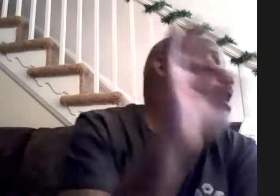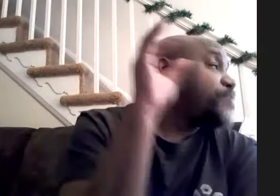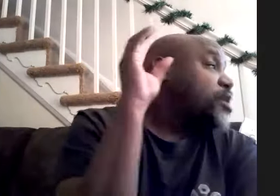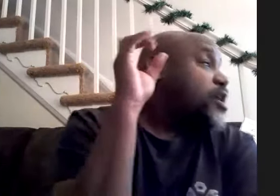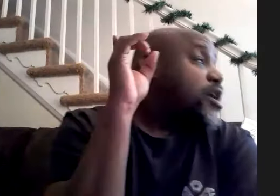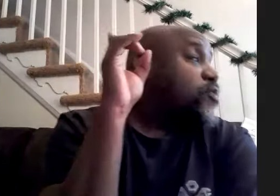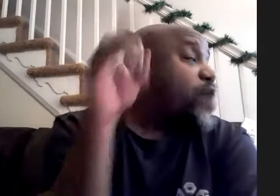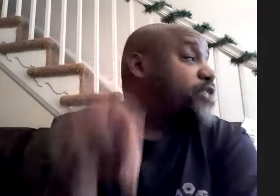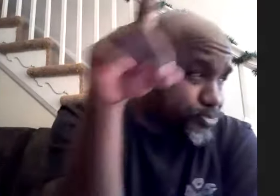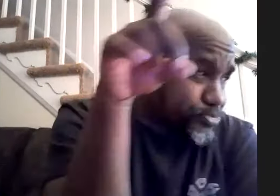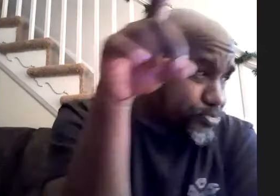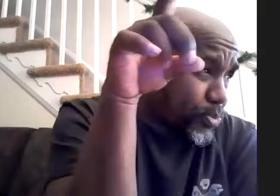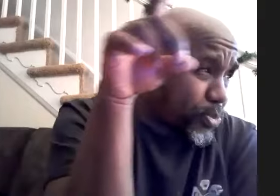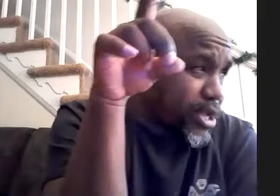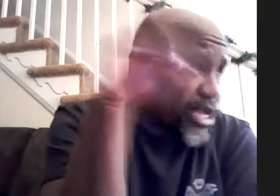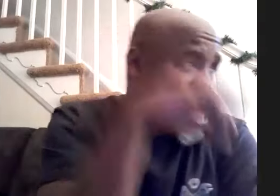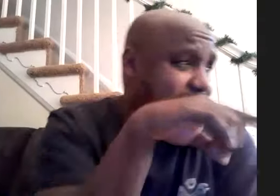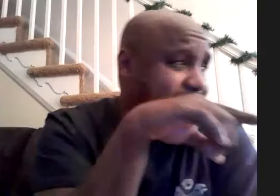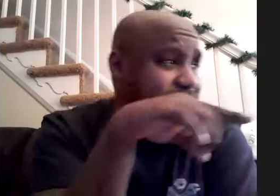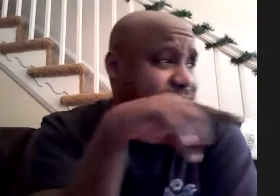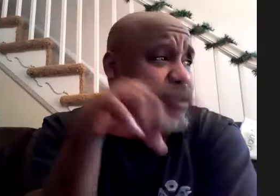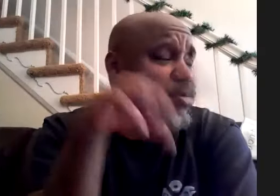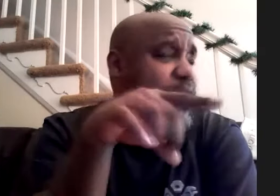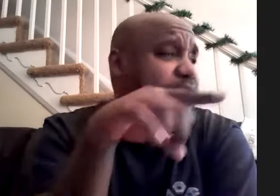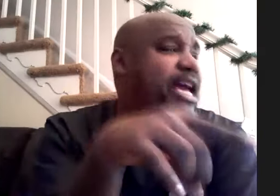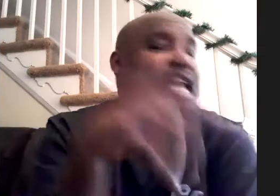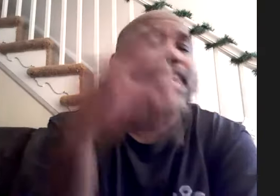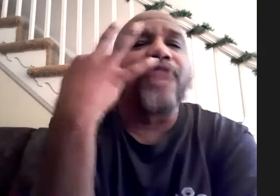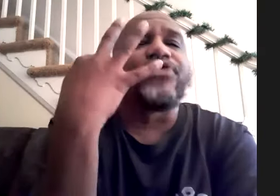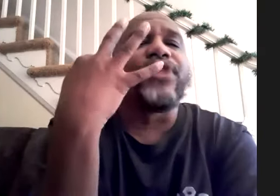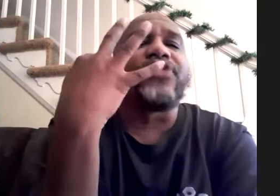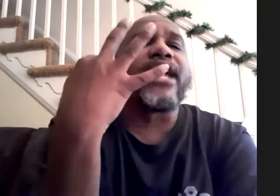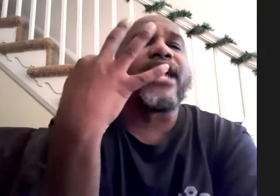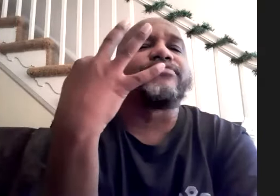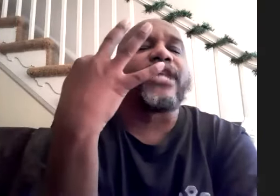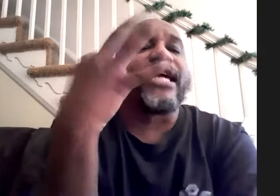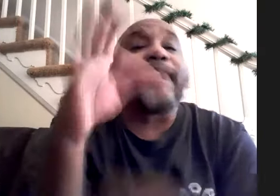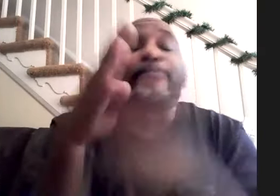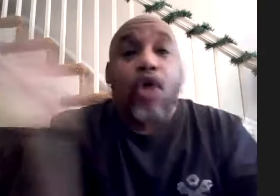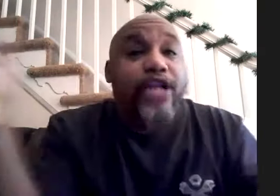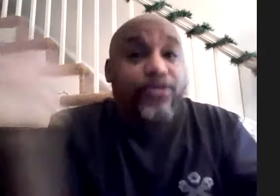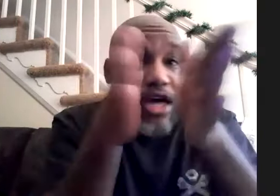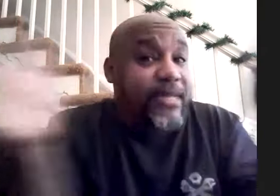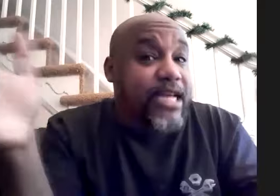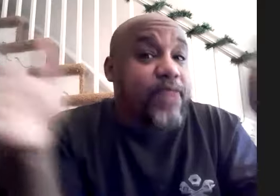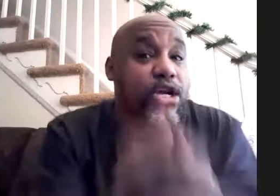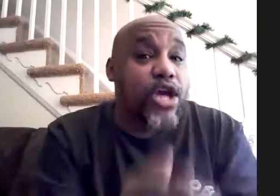when nick costa said to me play the gig he meant three things again broad we talked about that a minute ago